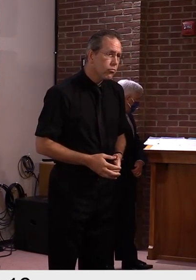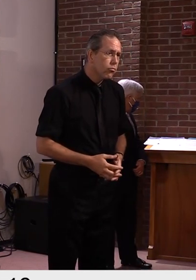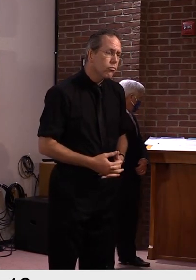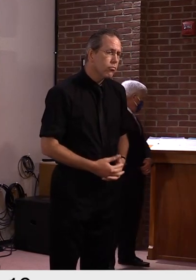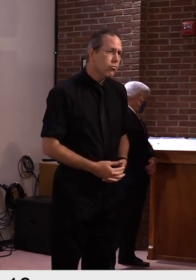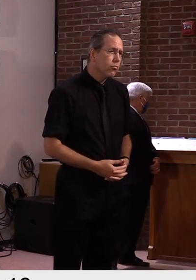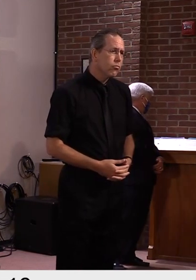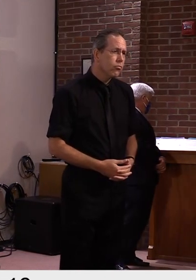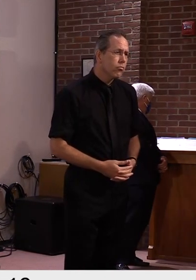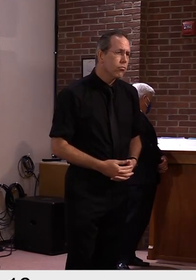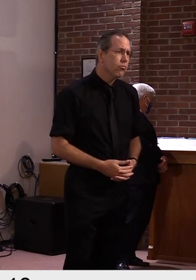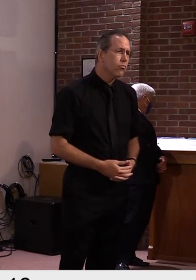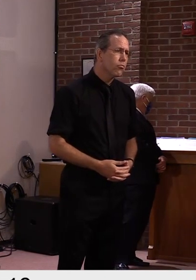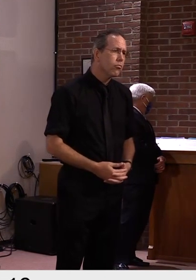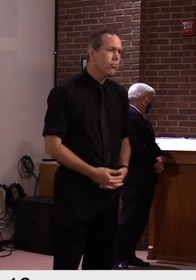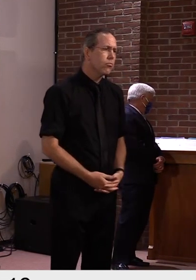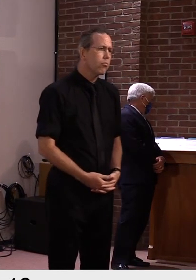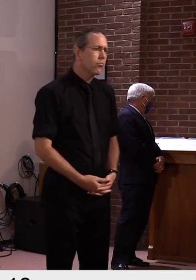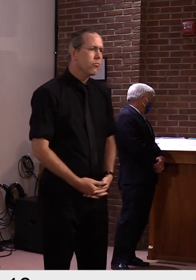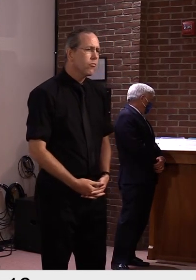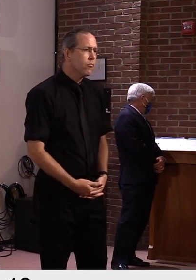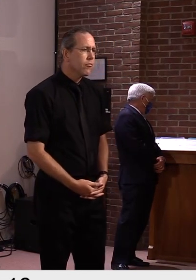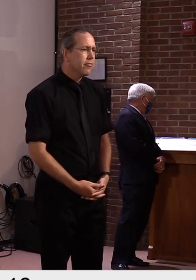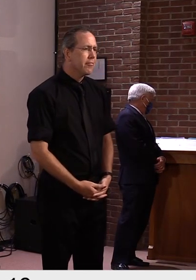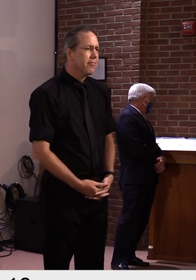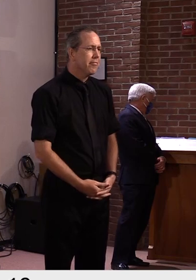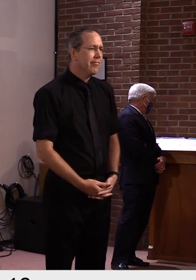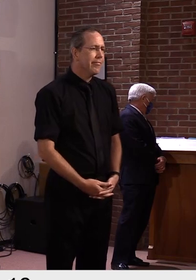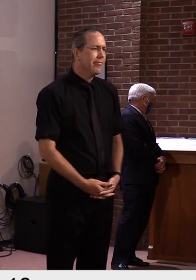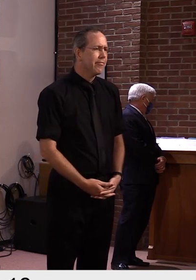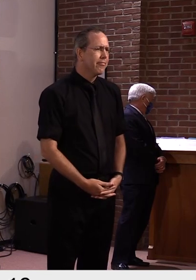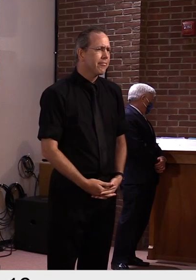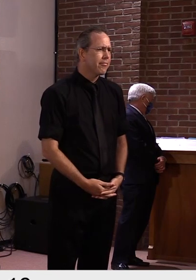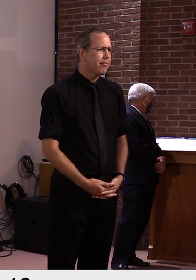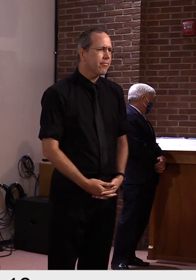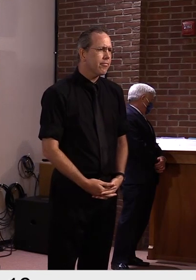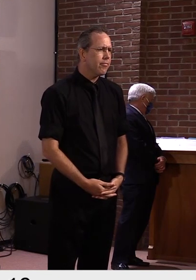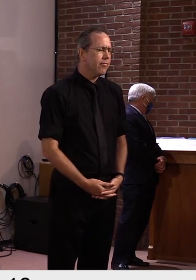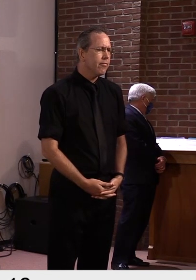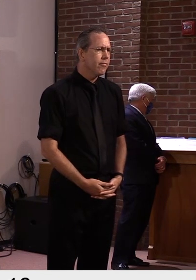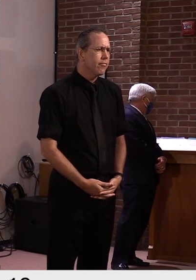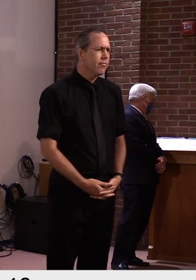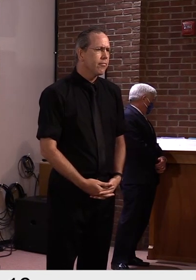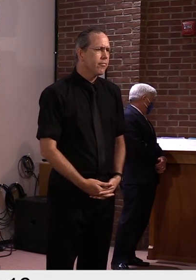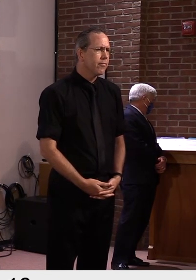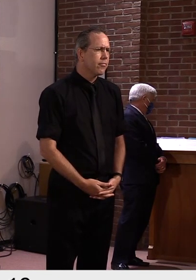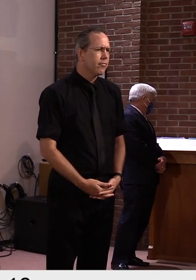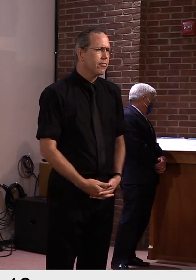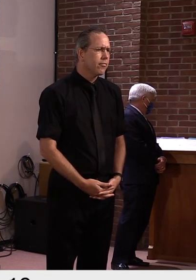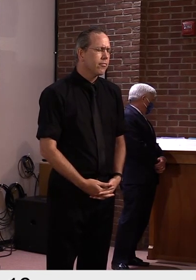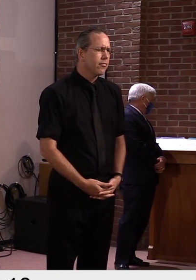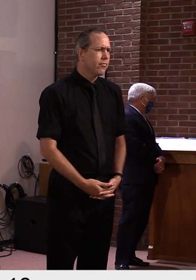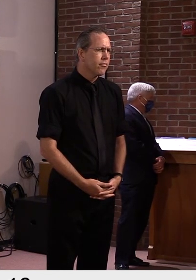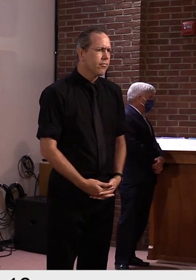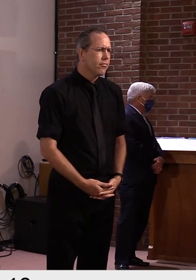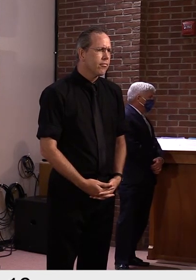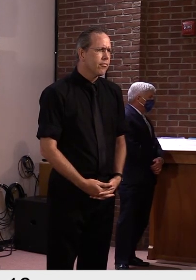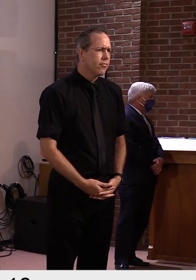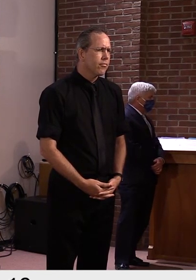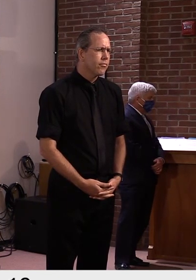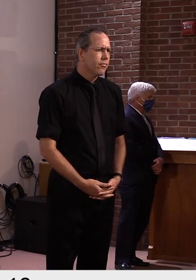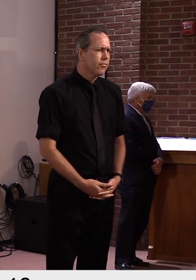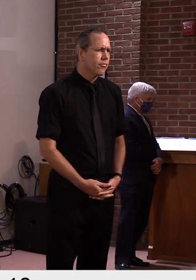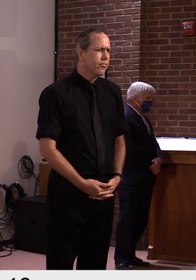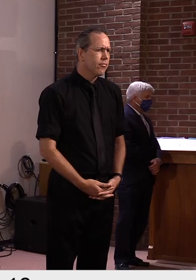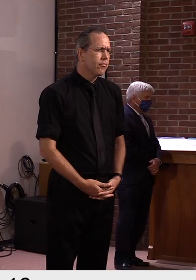Thanks so much for taking so many questions. Um, this is a quick follow-up on that, uh, last question about, um, giving local